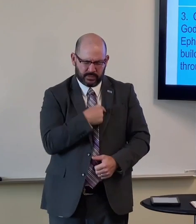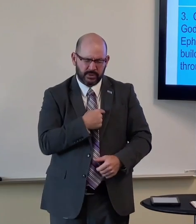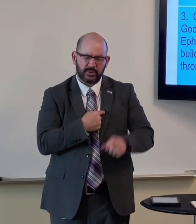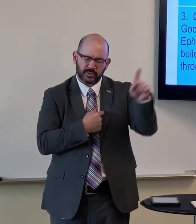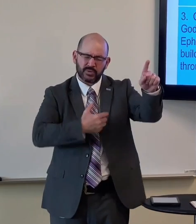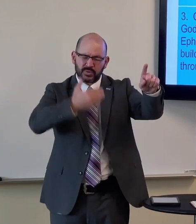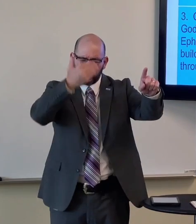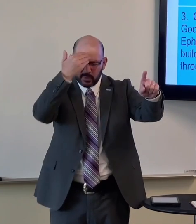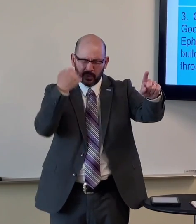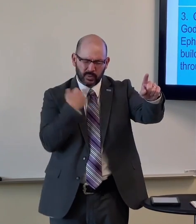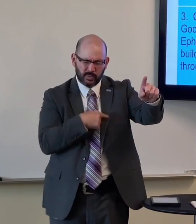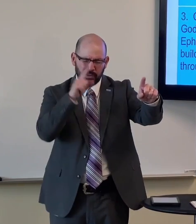for us